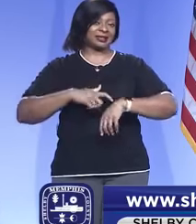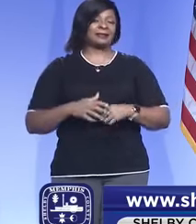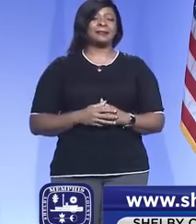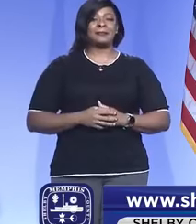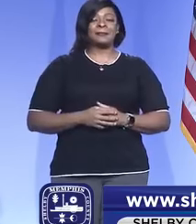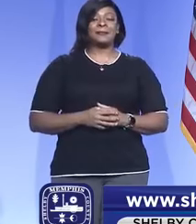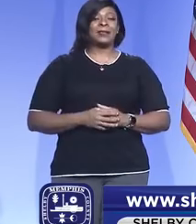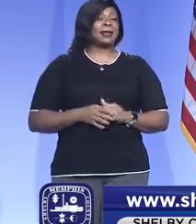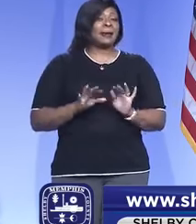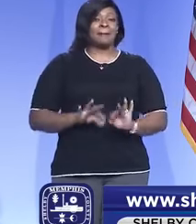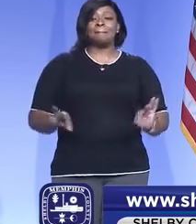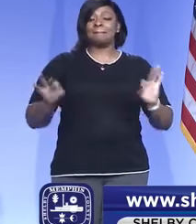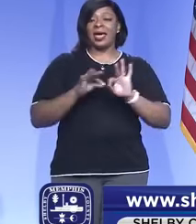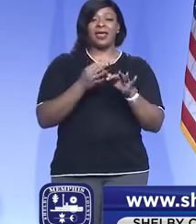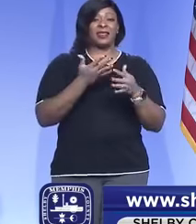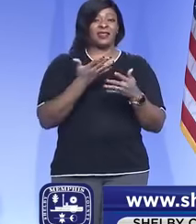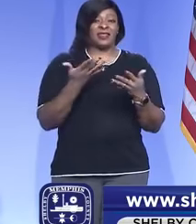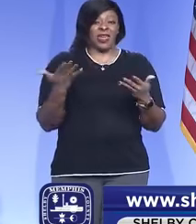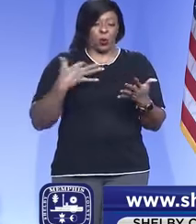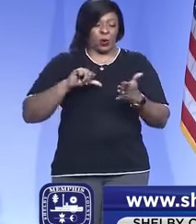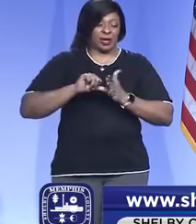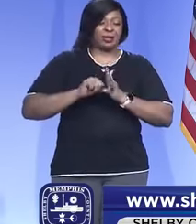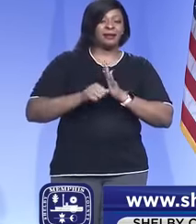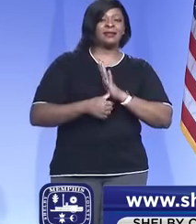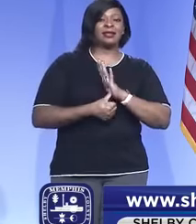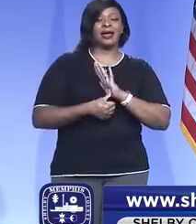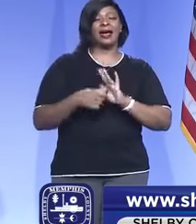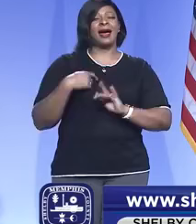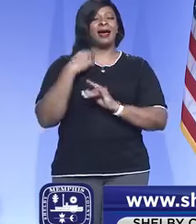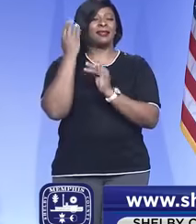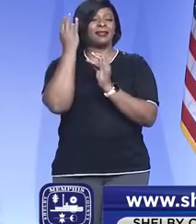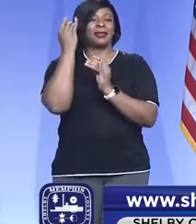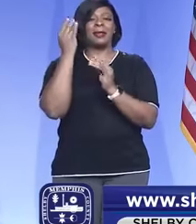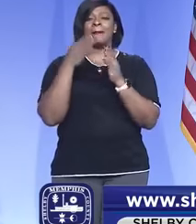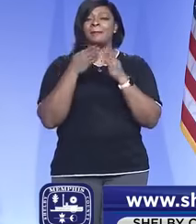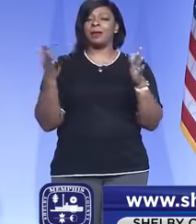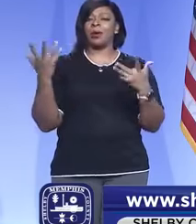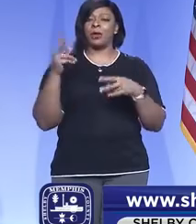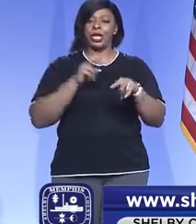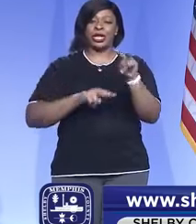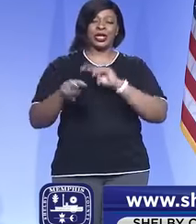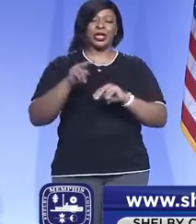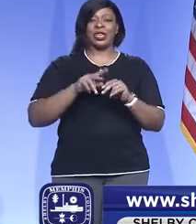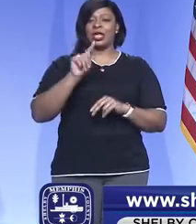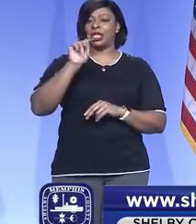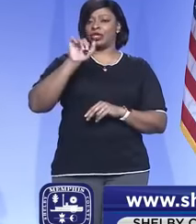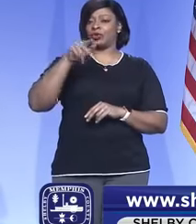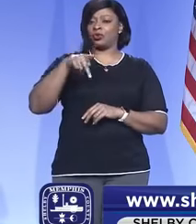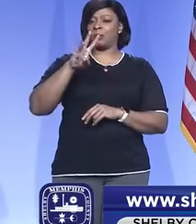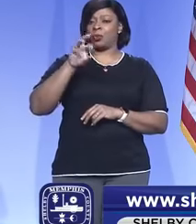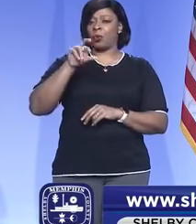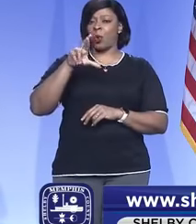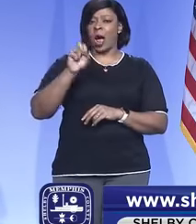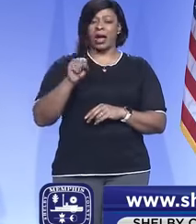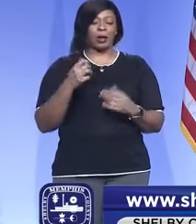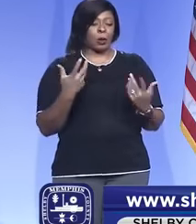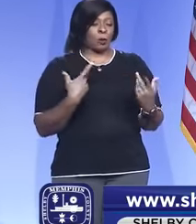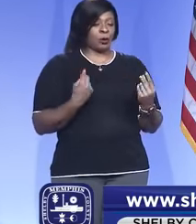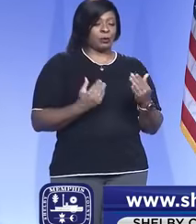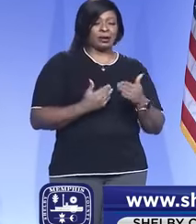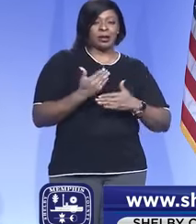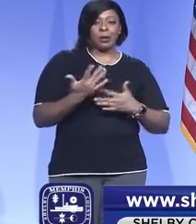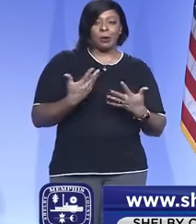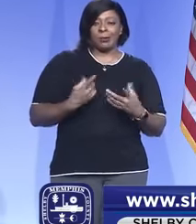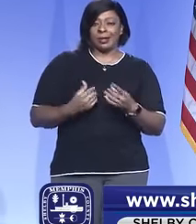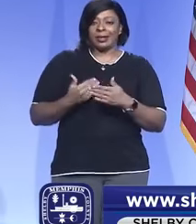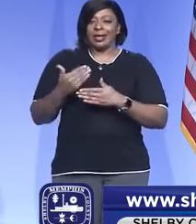But the main thing that I wanted to emphasize, as I think the public would be looking at the tripwires and asking what are we going to do next and what